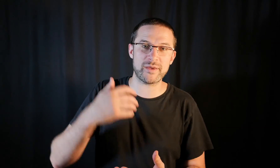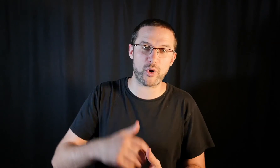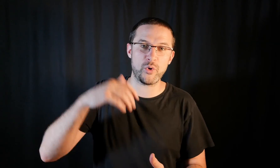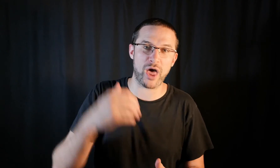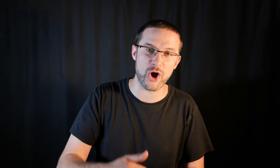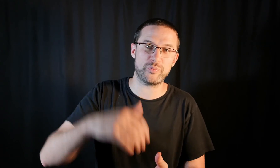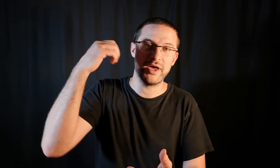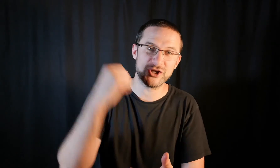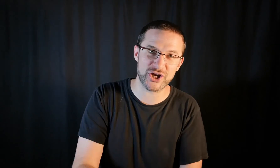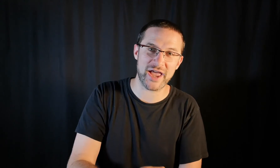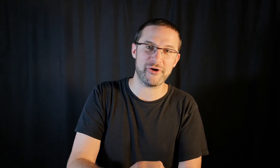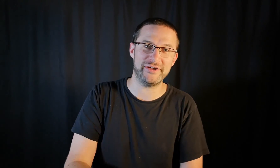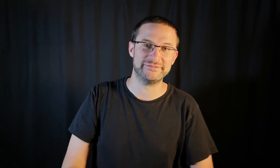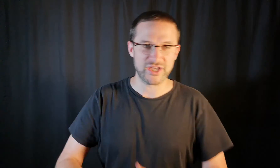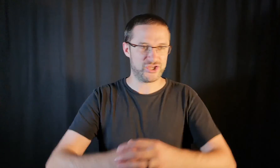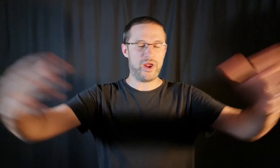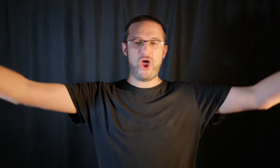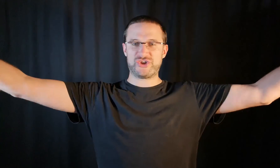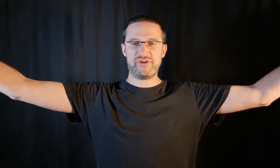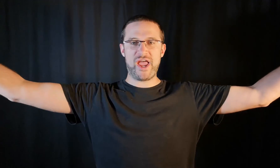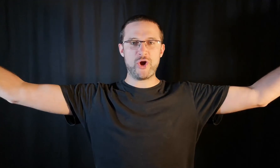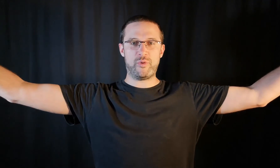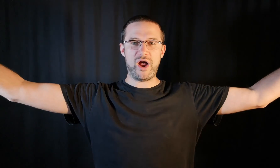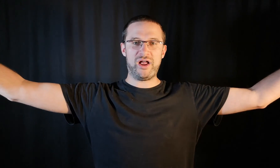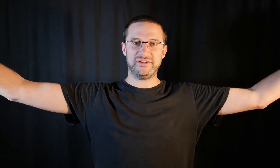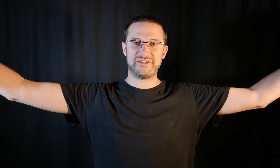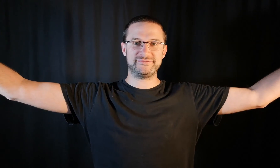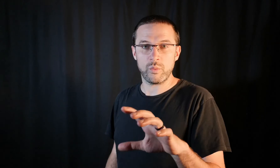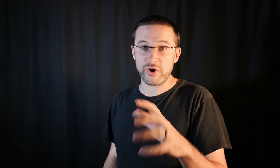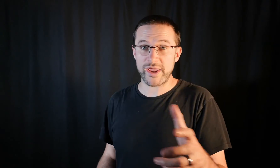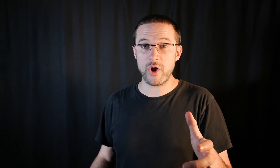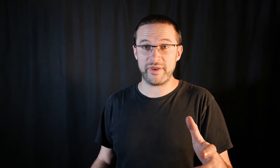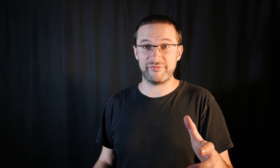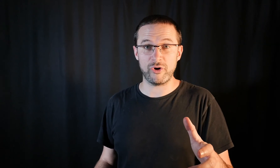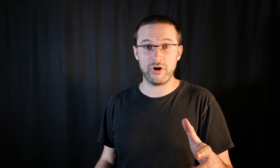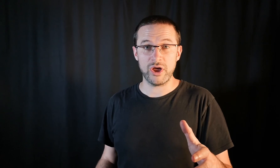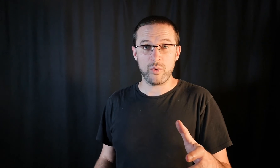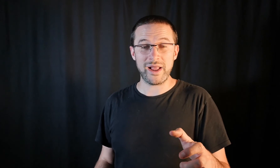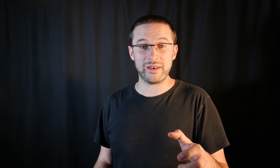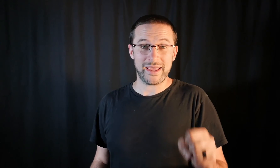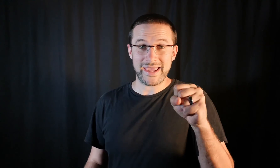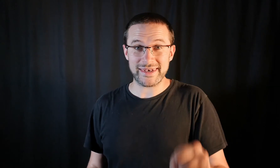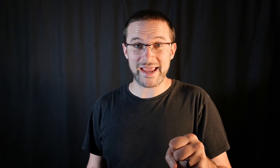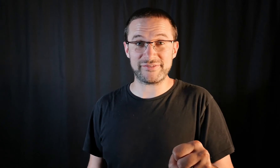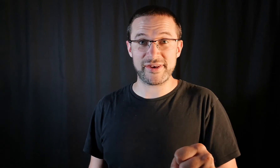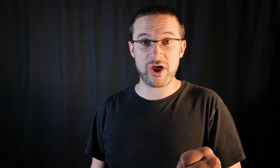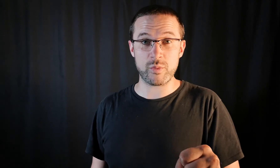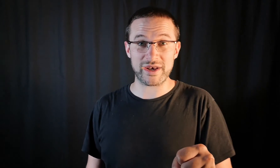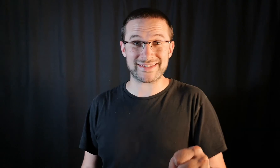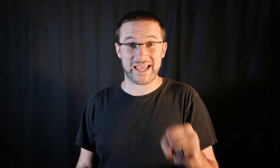pool hope sharer. To a lottery hope world. What are we hoping for? Well, in the next video, we're going to take